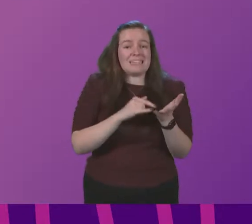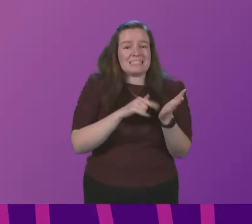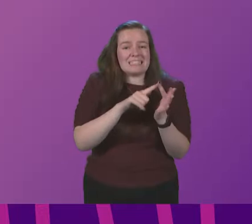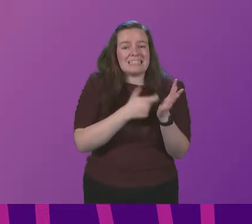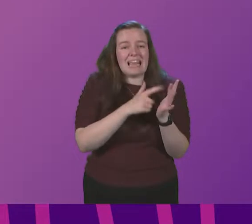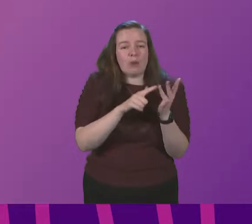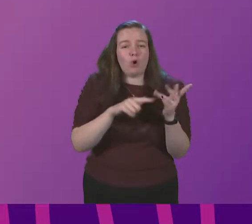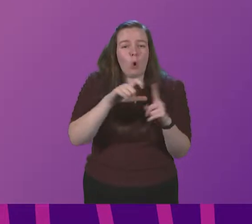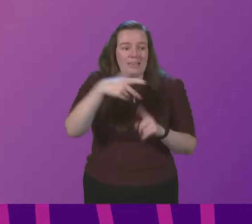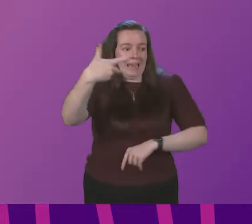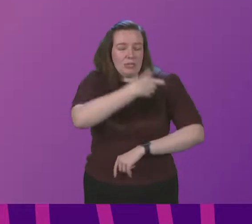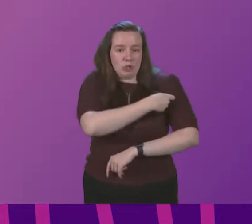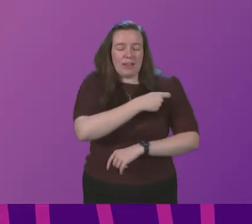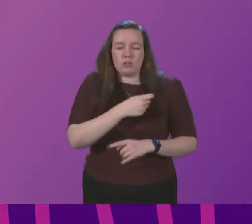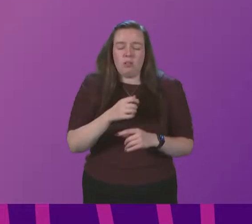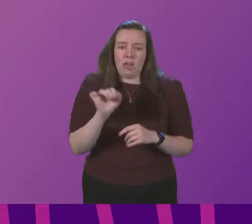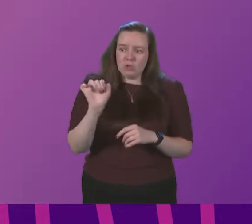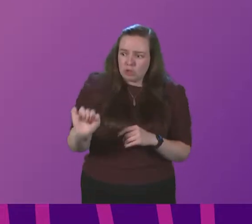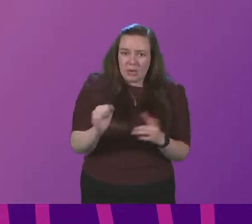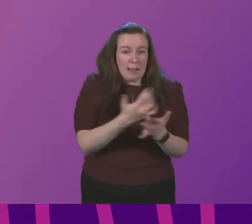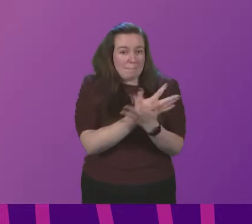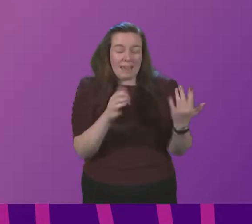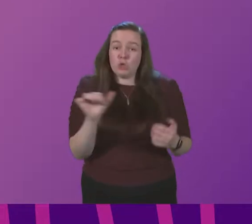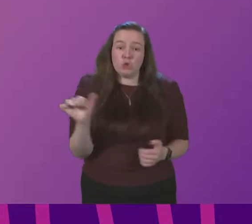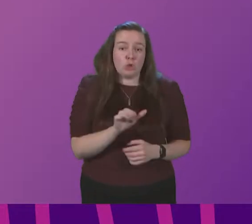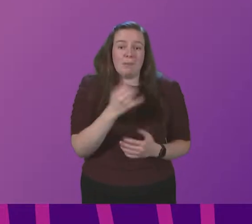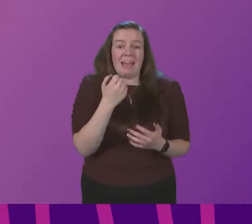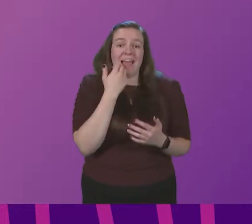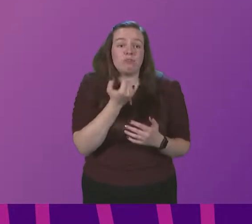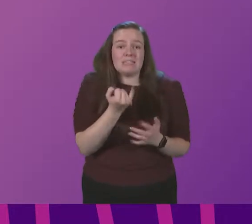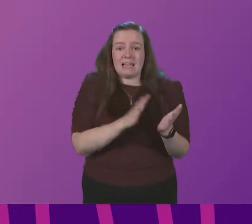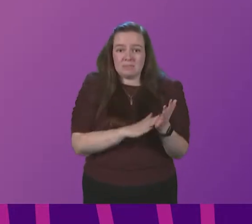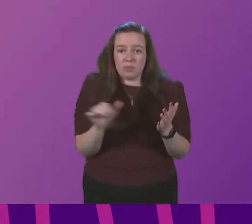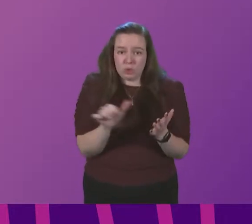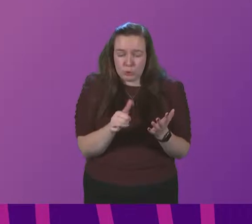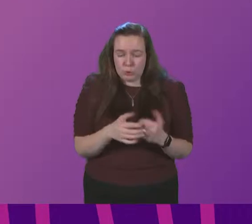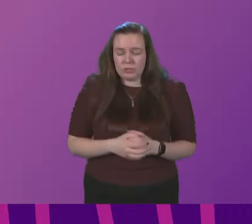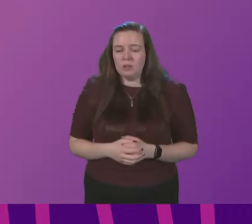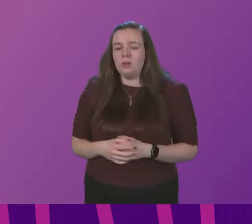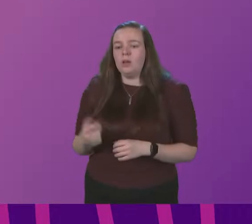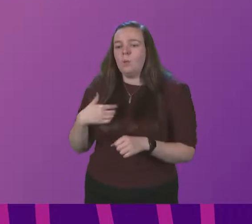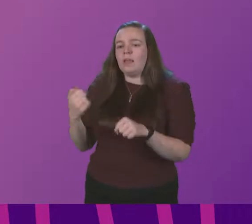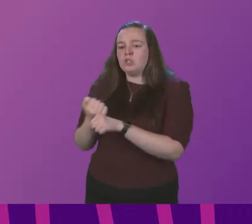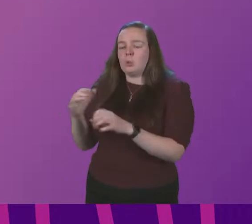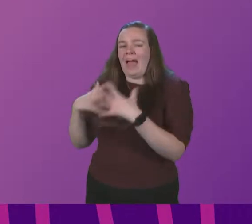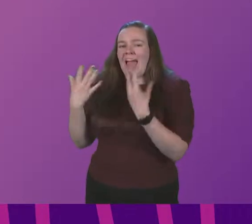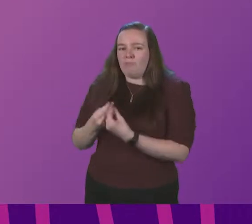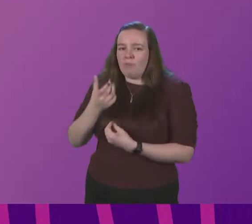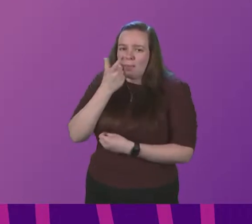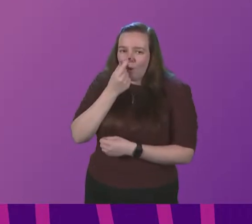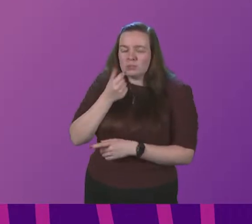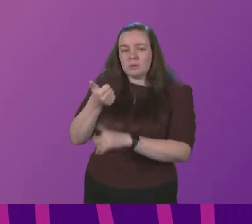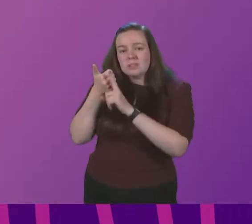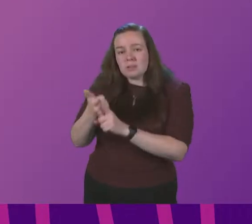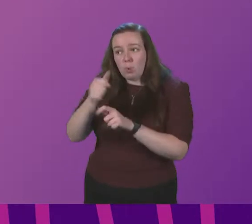that she and many others should be getting twice a year First Minister we will do everything we possibly can to support those